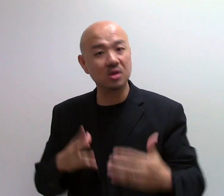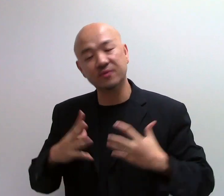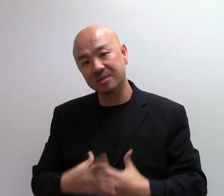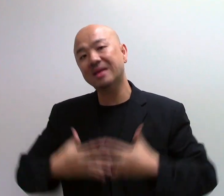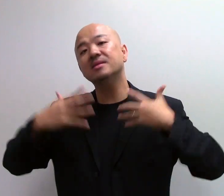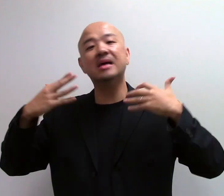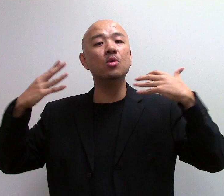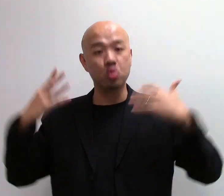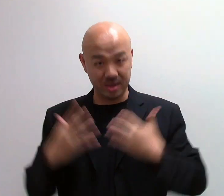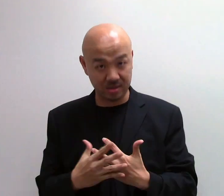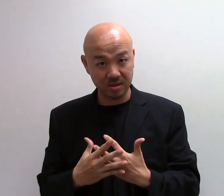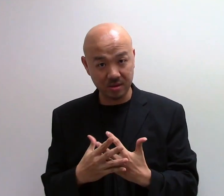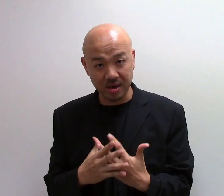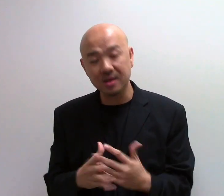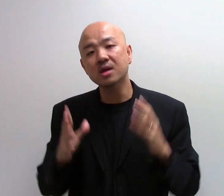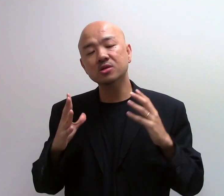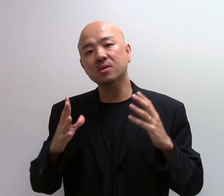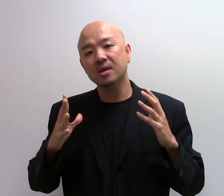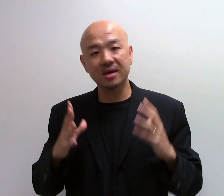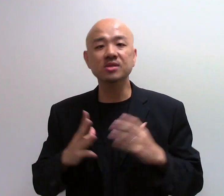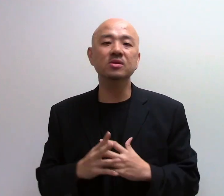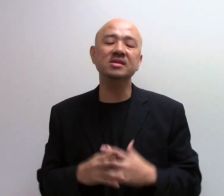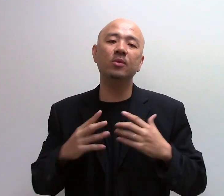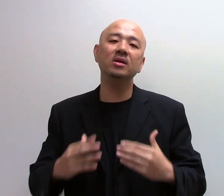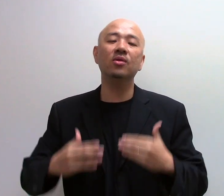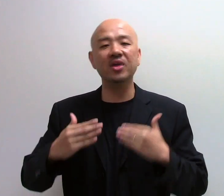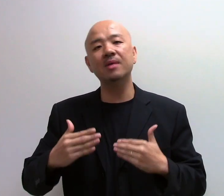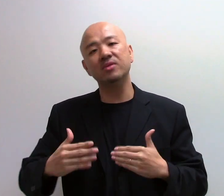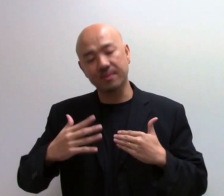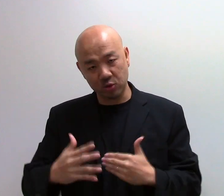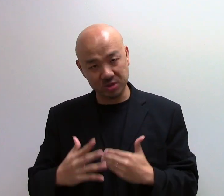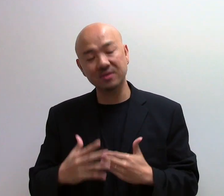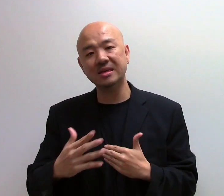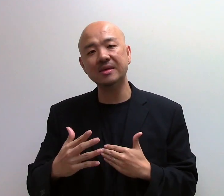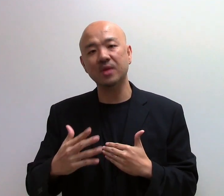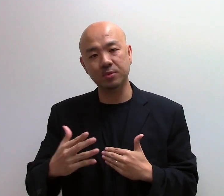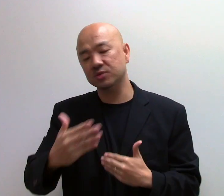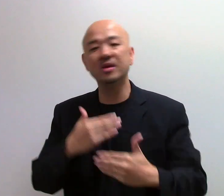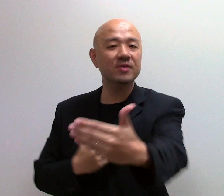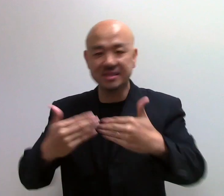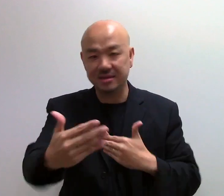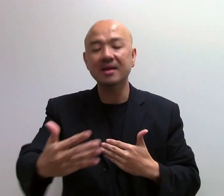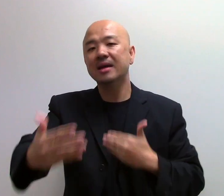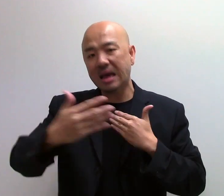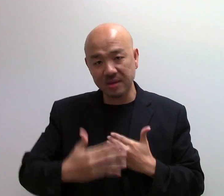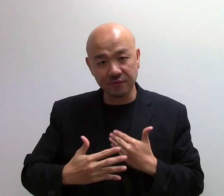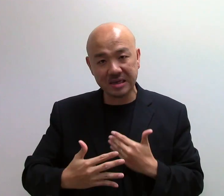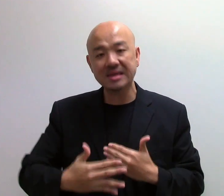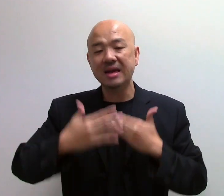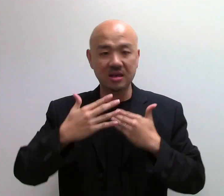Because the fundamentals are weak. Alright? So, again students, I want you to think about the approach. This approach. Reverse it. Come in first. And